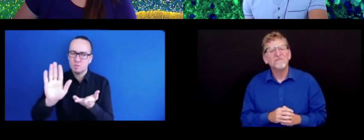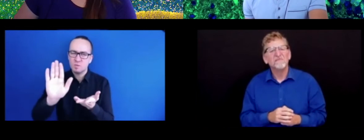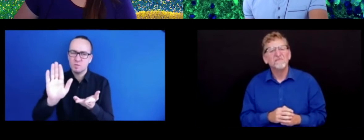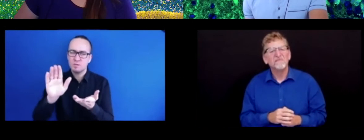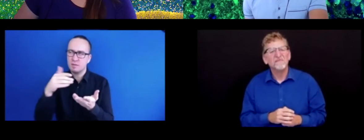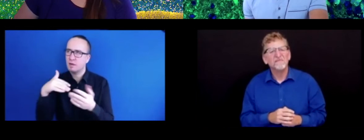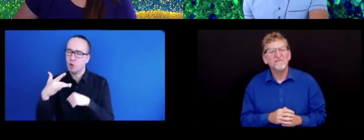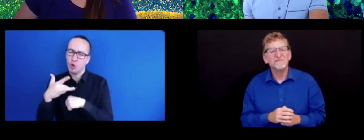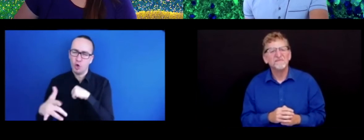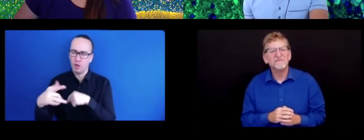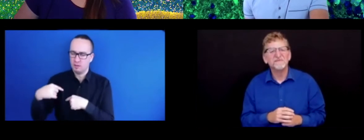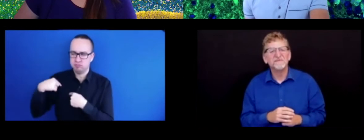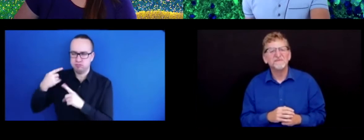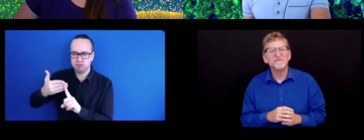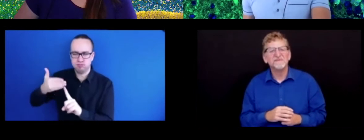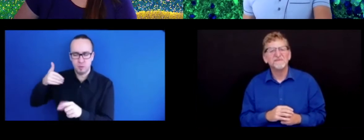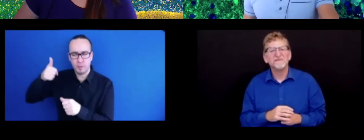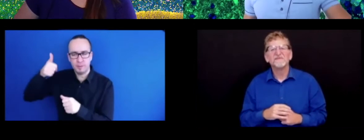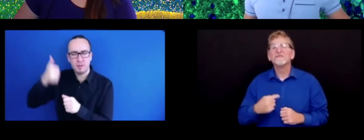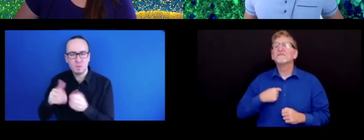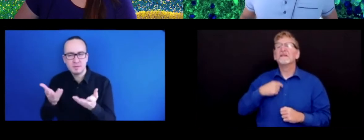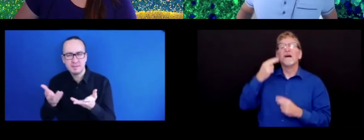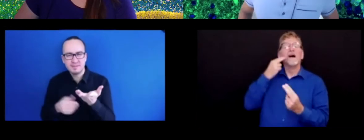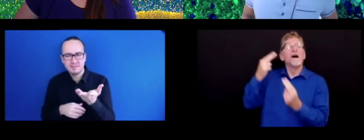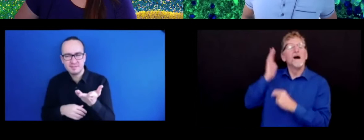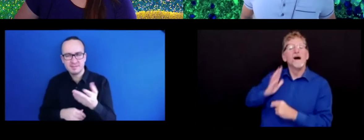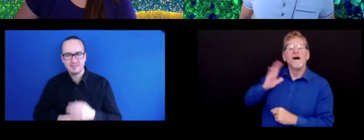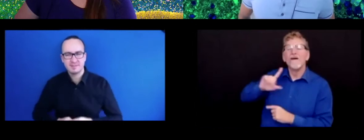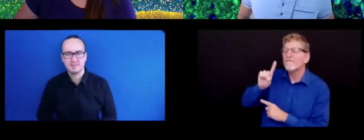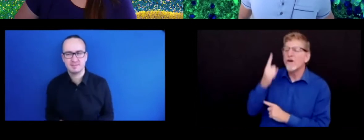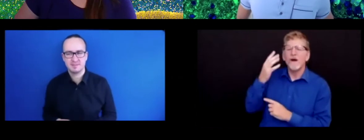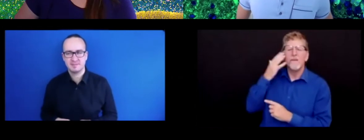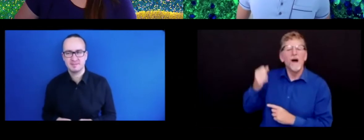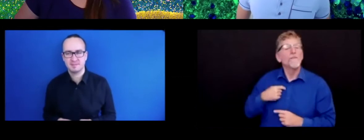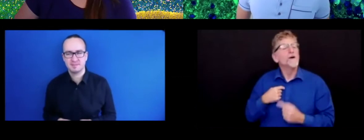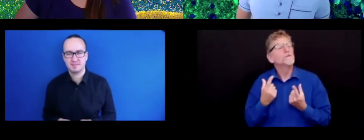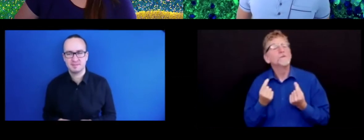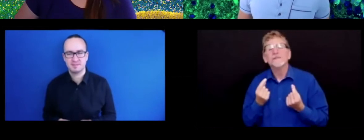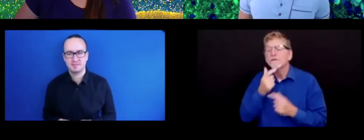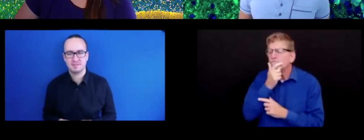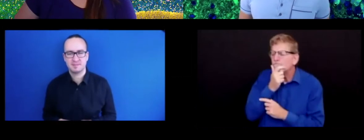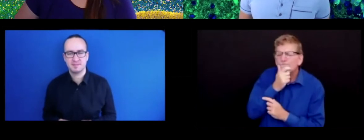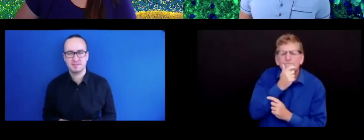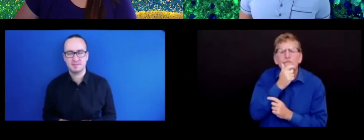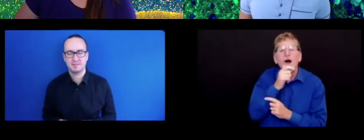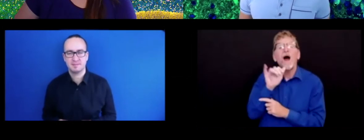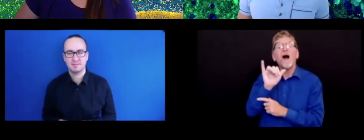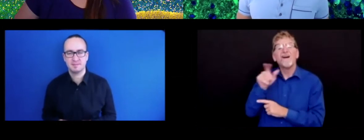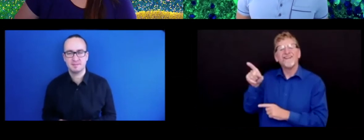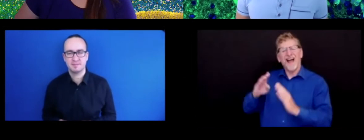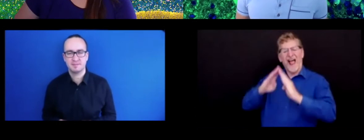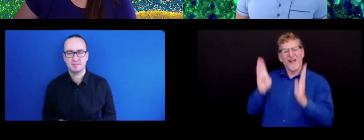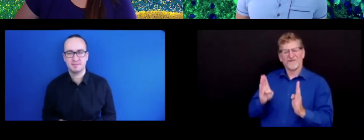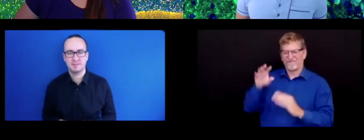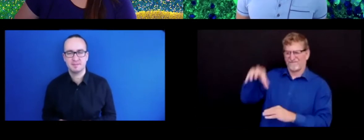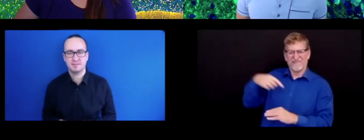What about you, Ryan? Can you remember early things in your life? I think my earliest memory is of the house